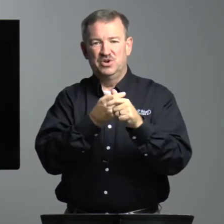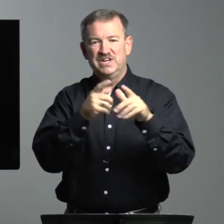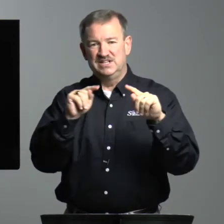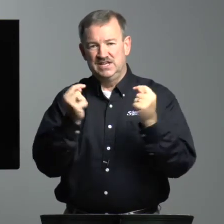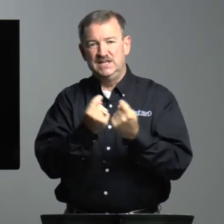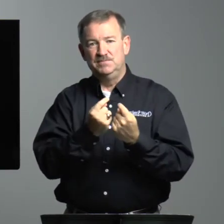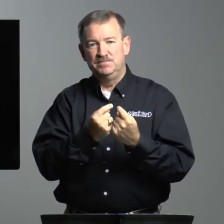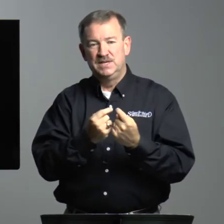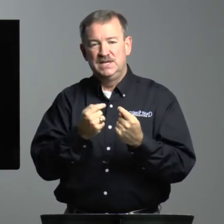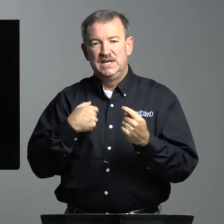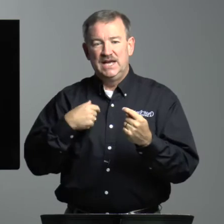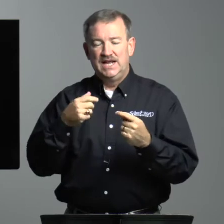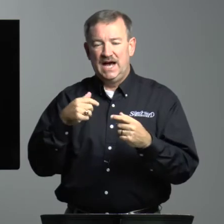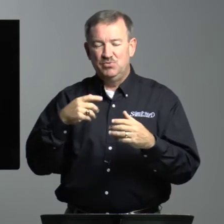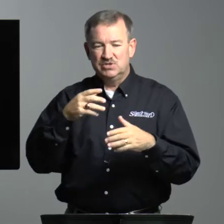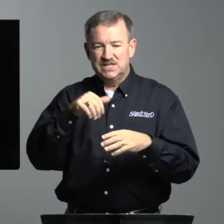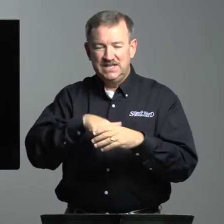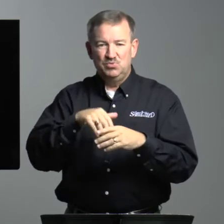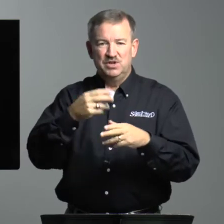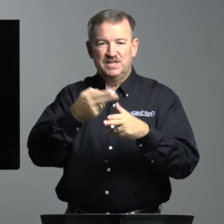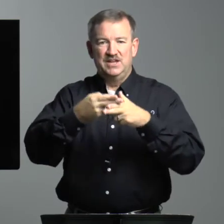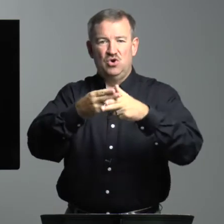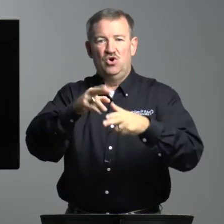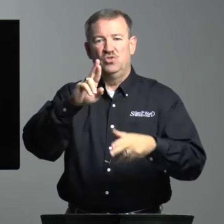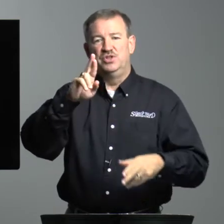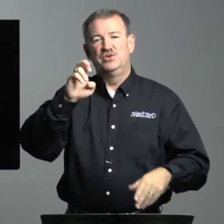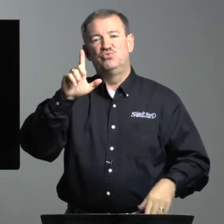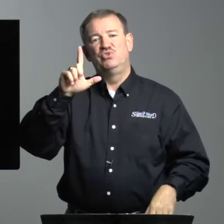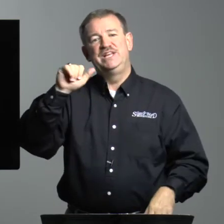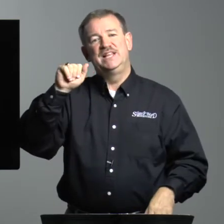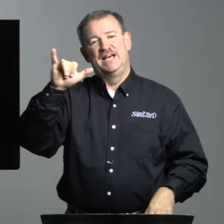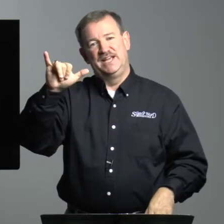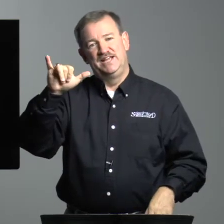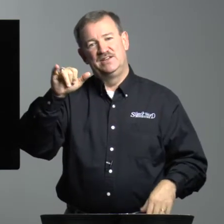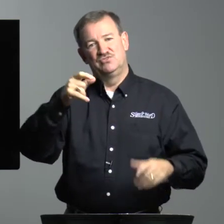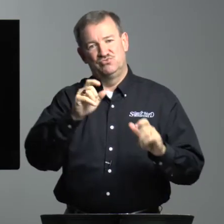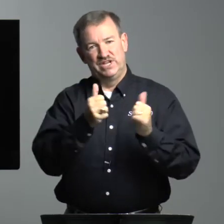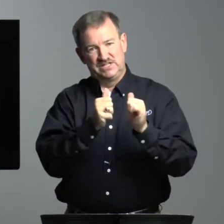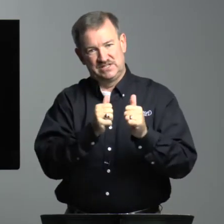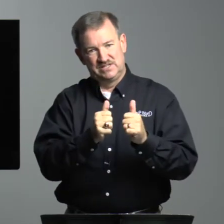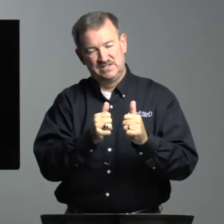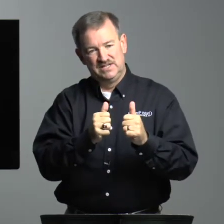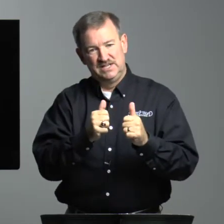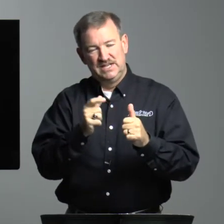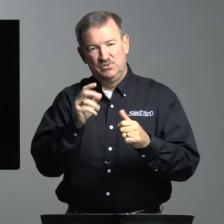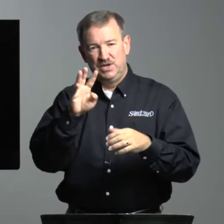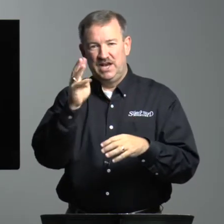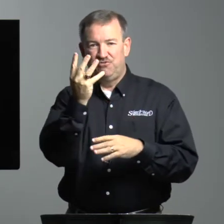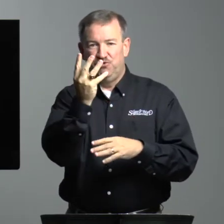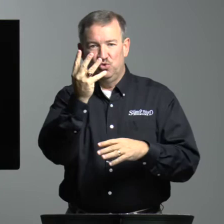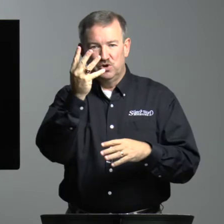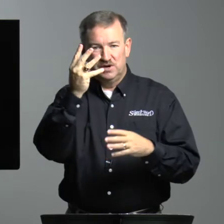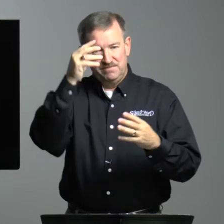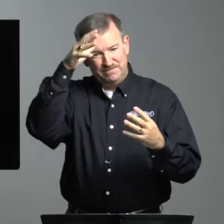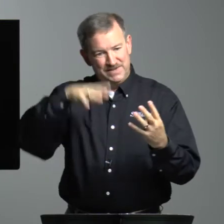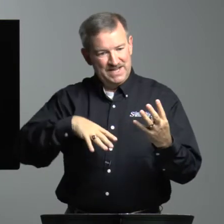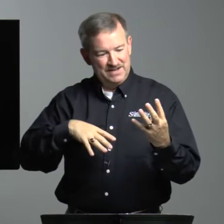running team, and I was in what they called the relay race. We had four men.